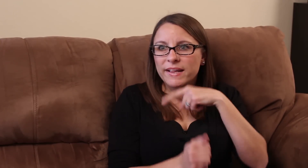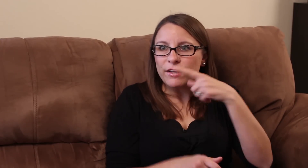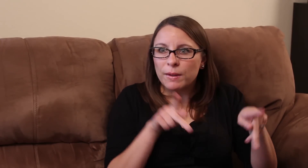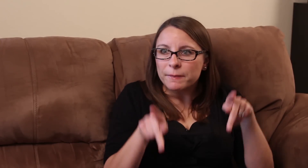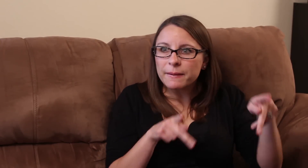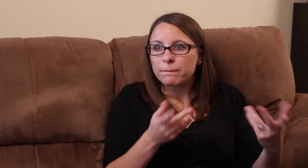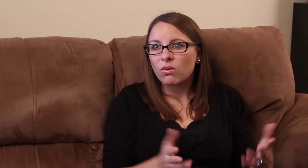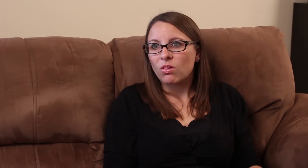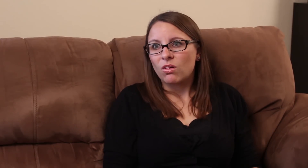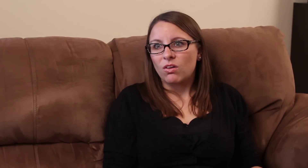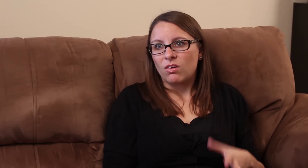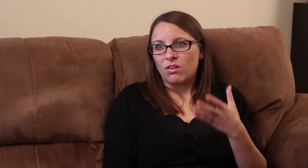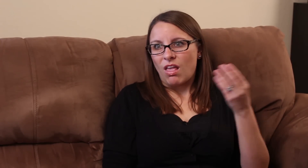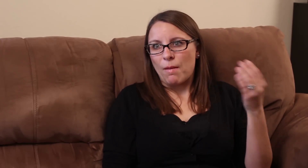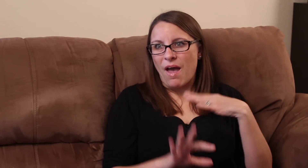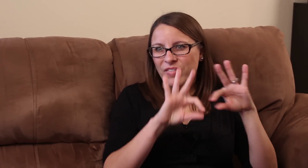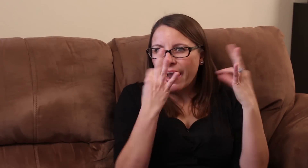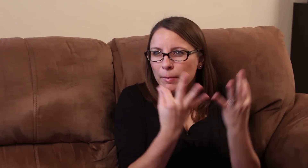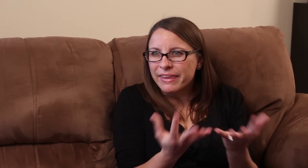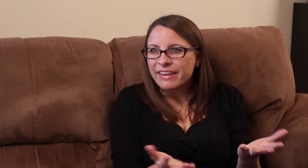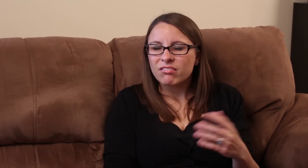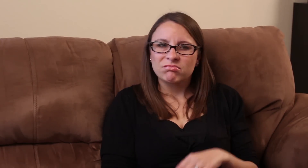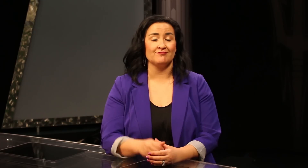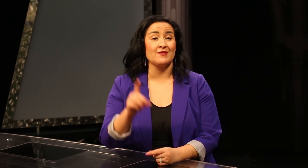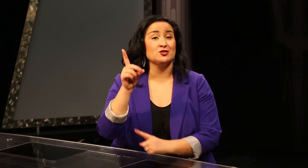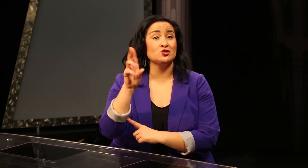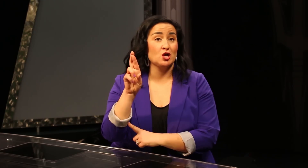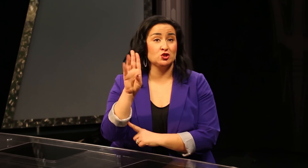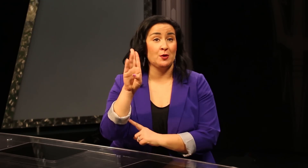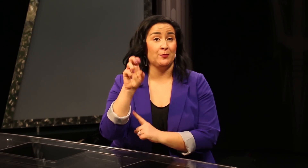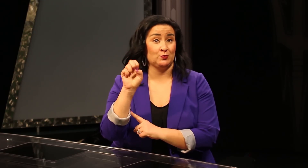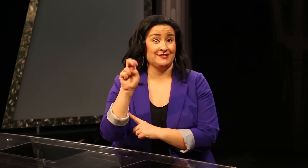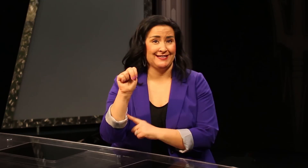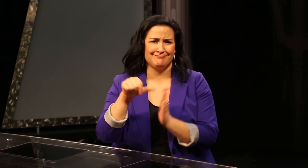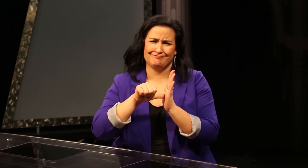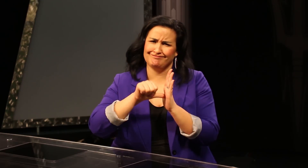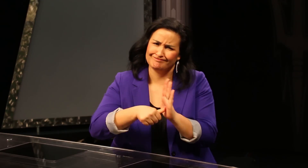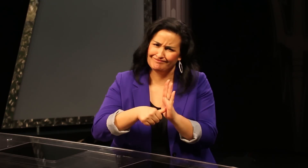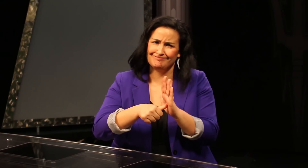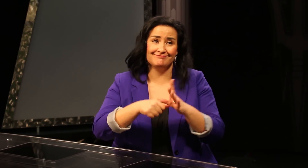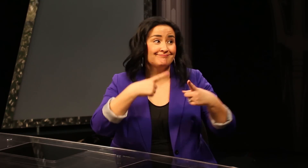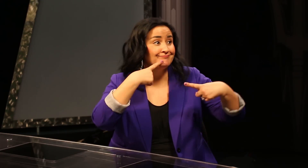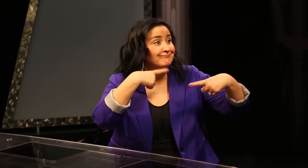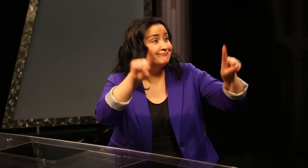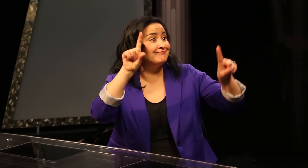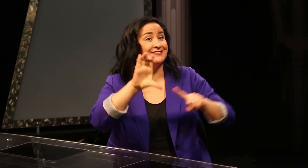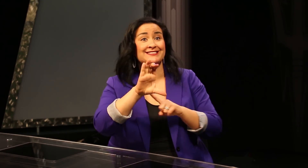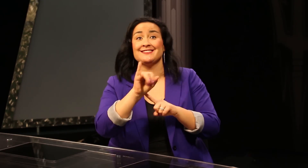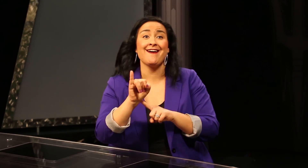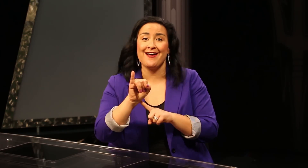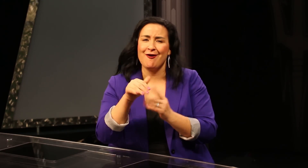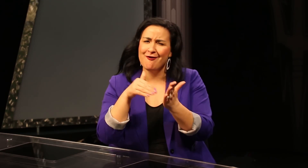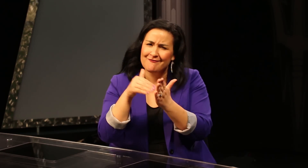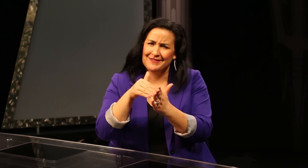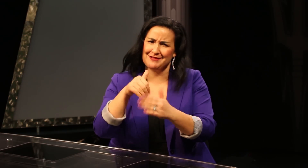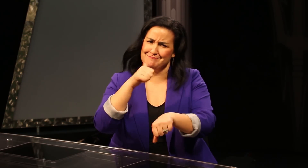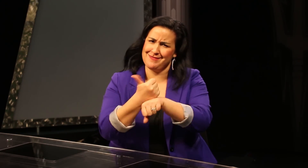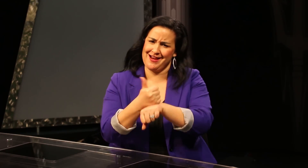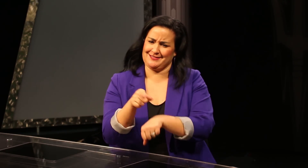with peering people my family dr. bussen emphasized that the success of the cochlear implant is often